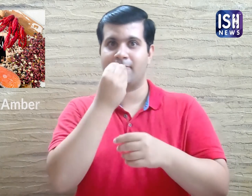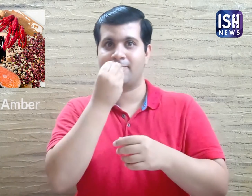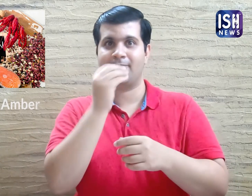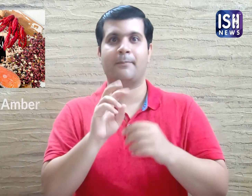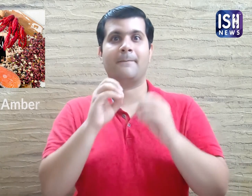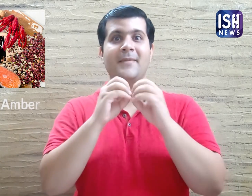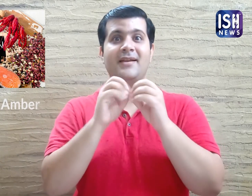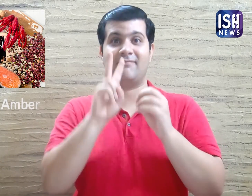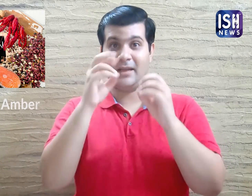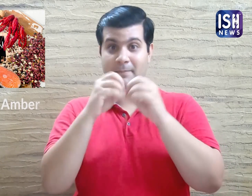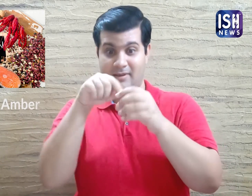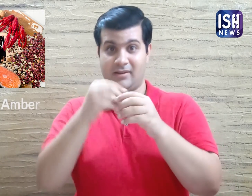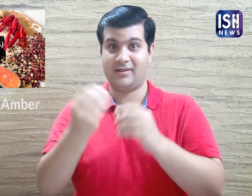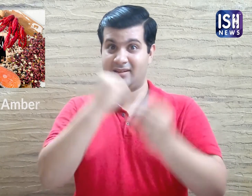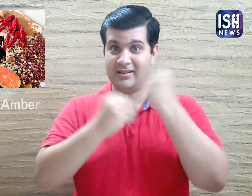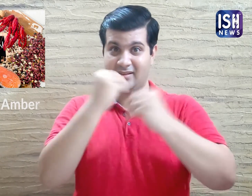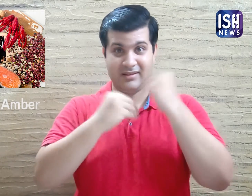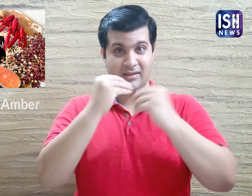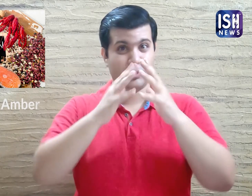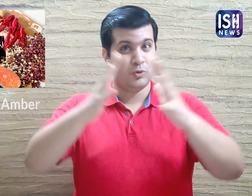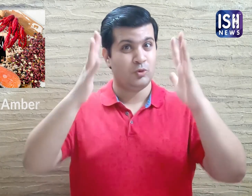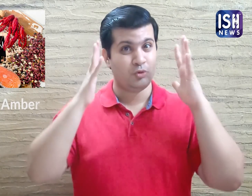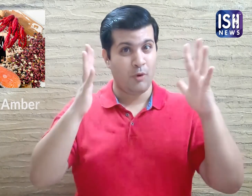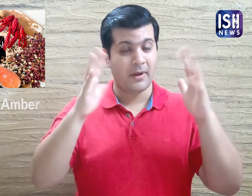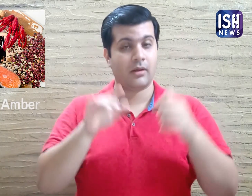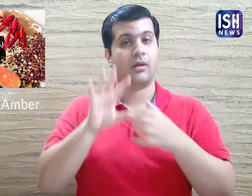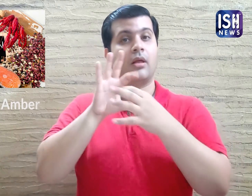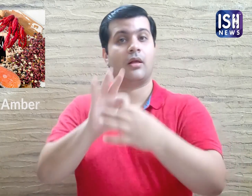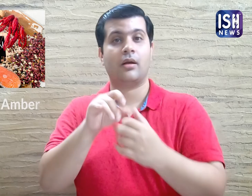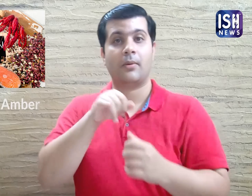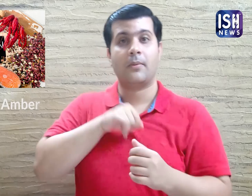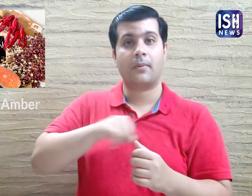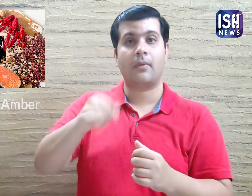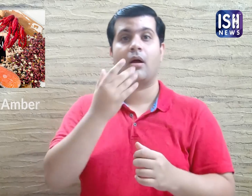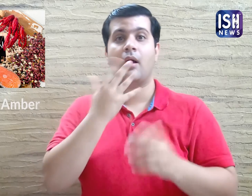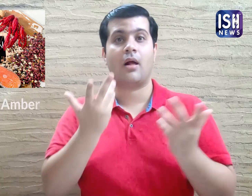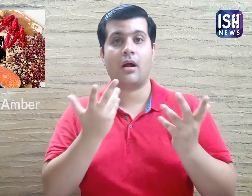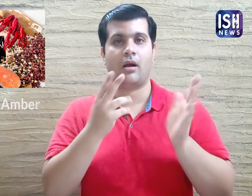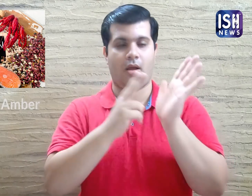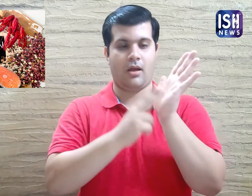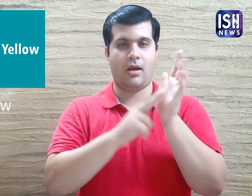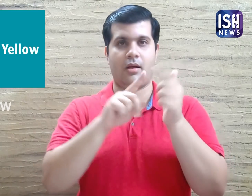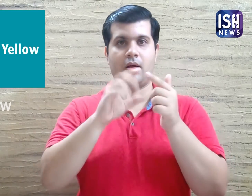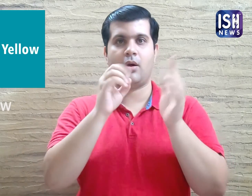a lot of vitamin B can cause urine to appear neon yellow. 10.